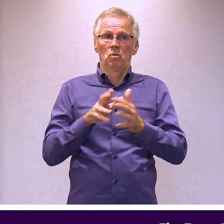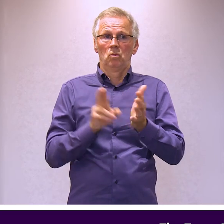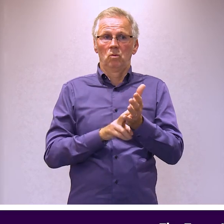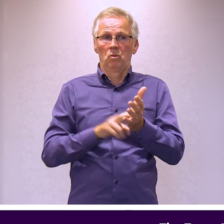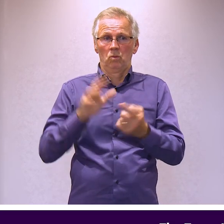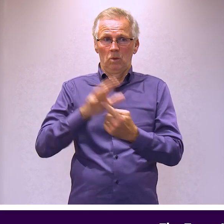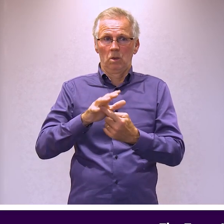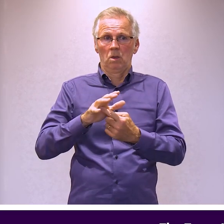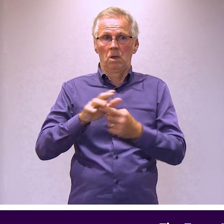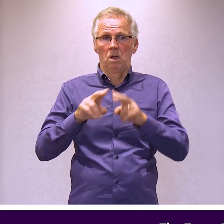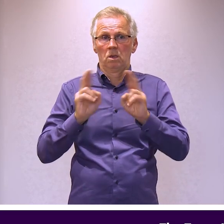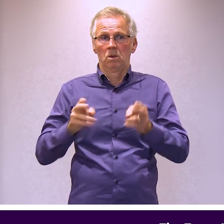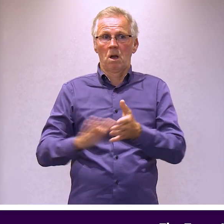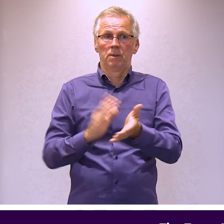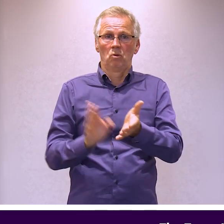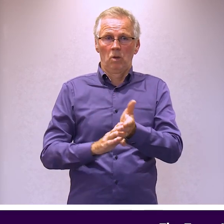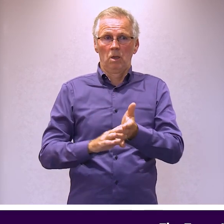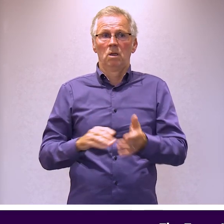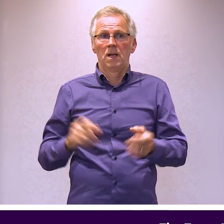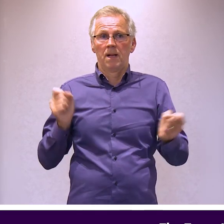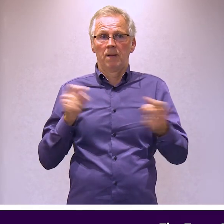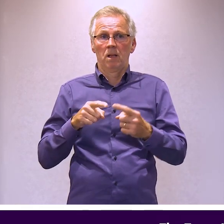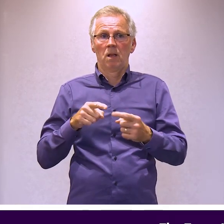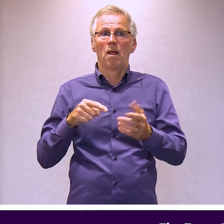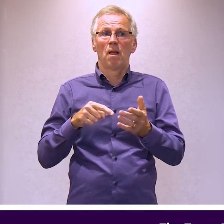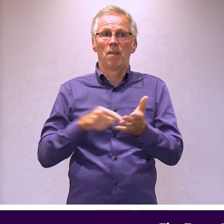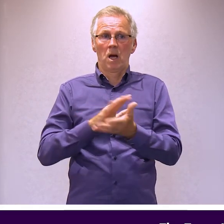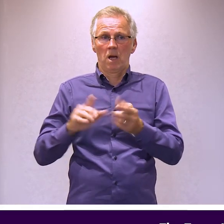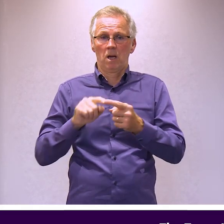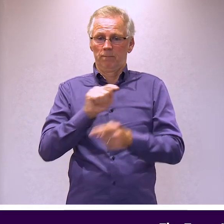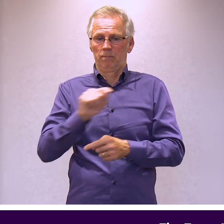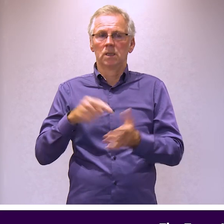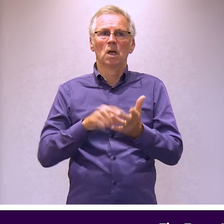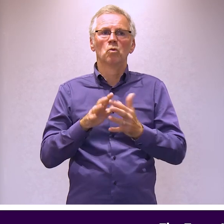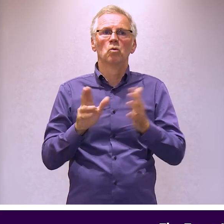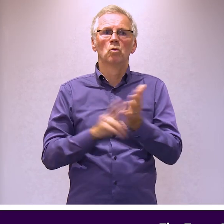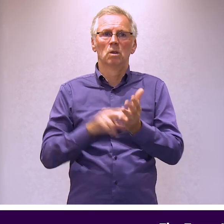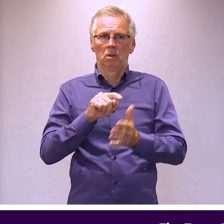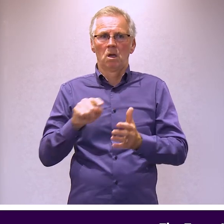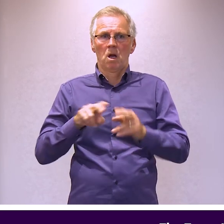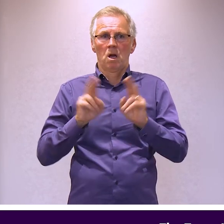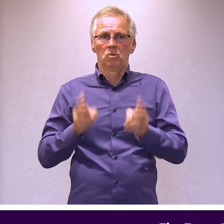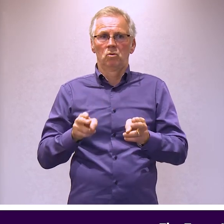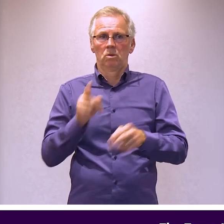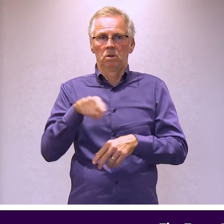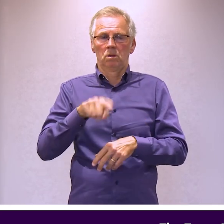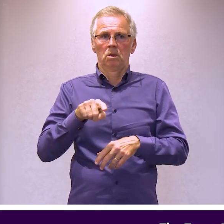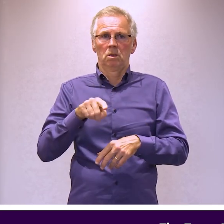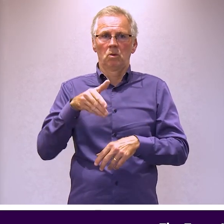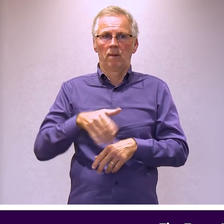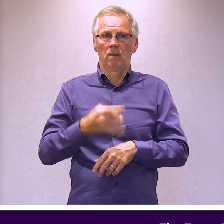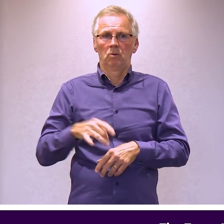Hamilton Email the underscore town underscore house at southlanetshireleisure